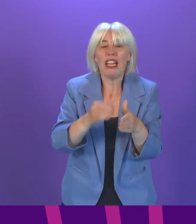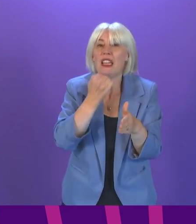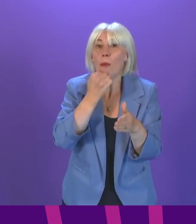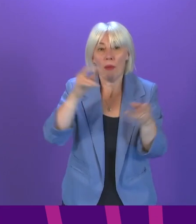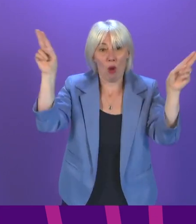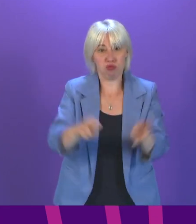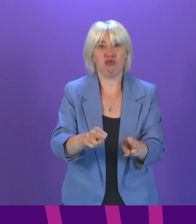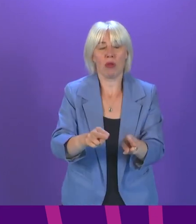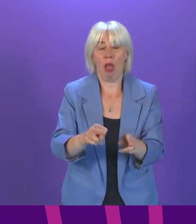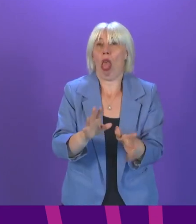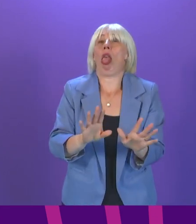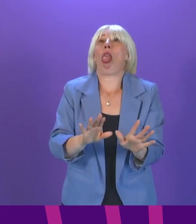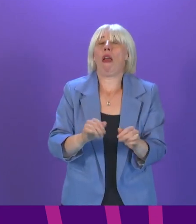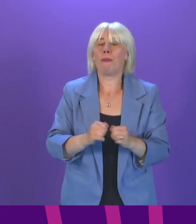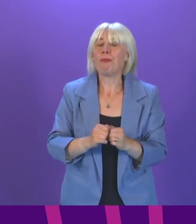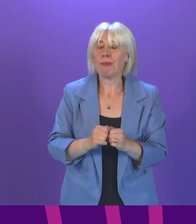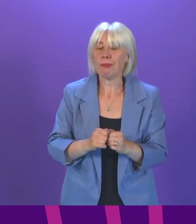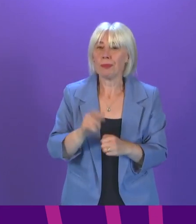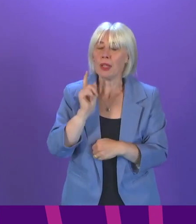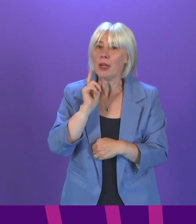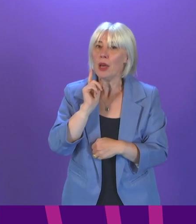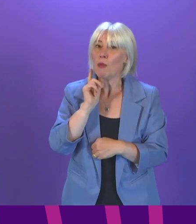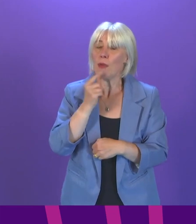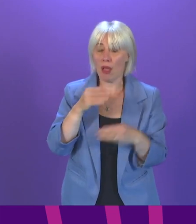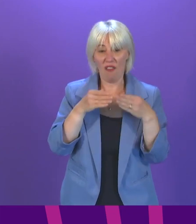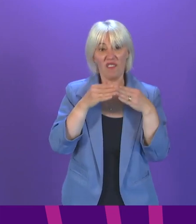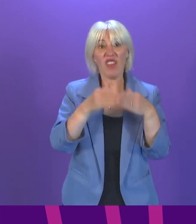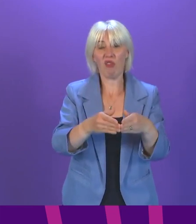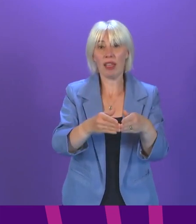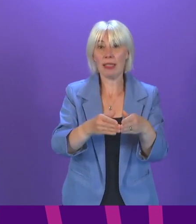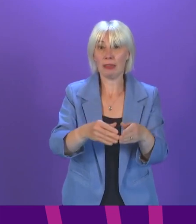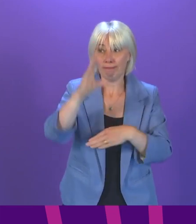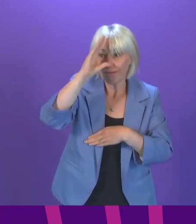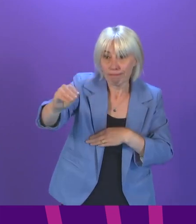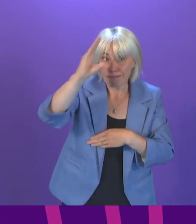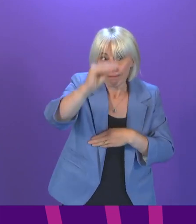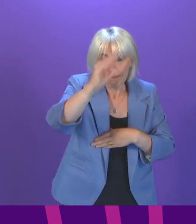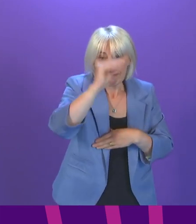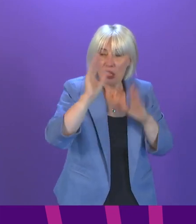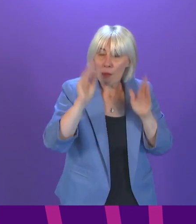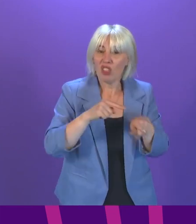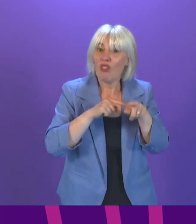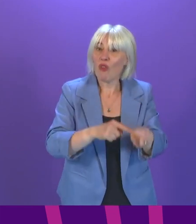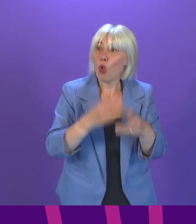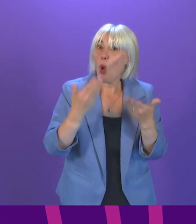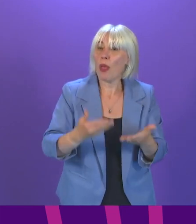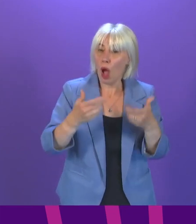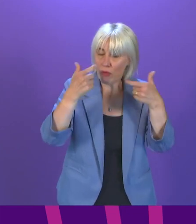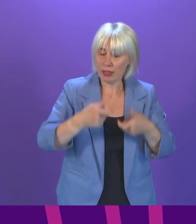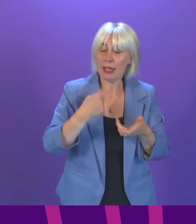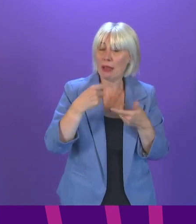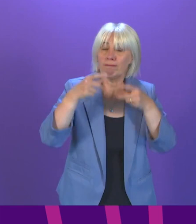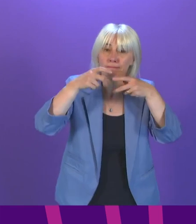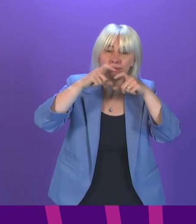First Minister. Ferry operators continue to reinforce the messages around complying with current legislation regarding face